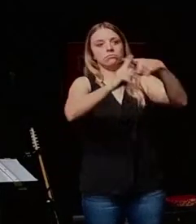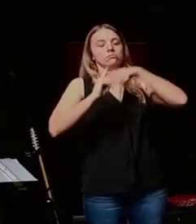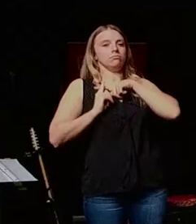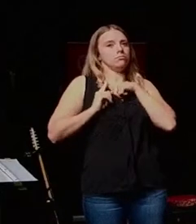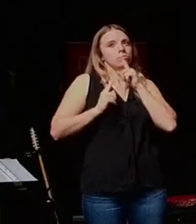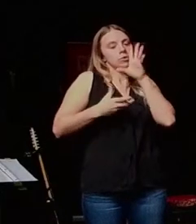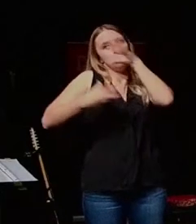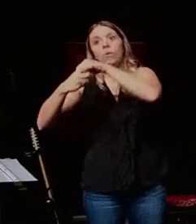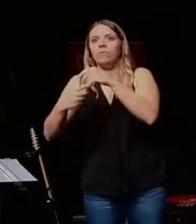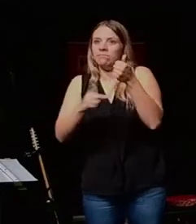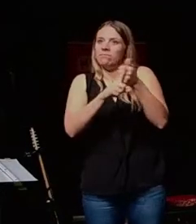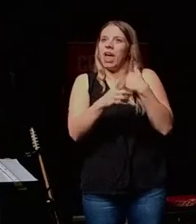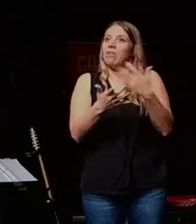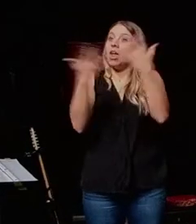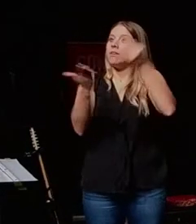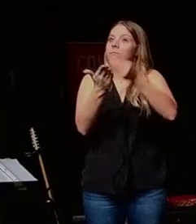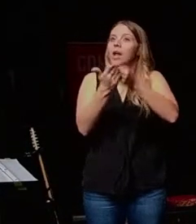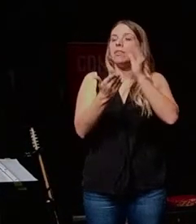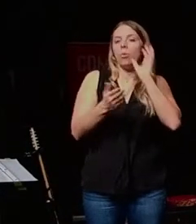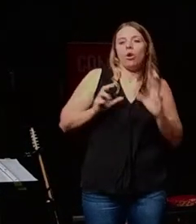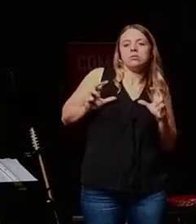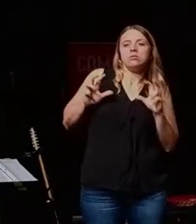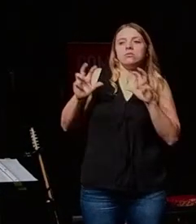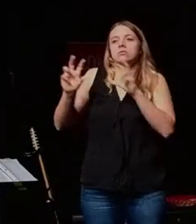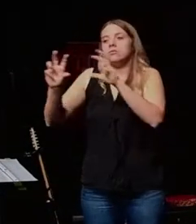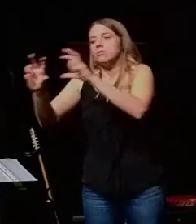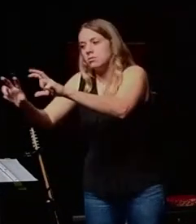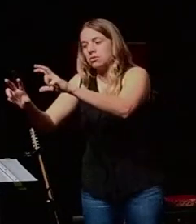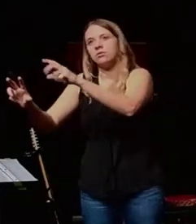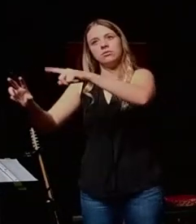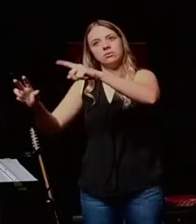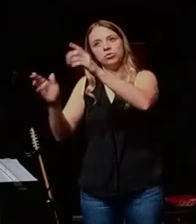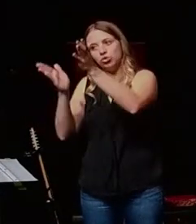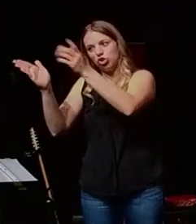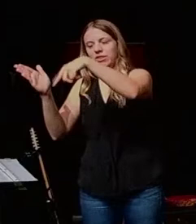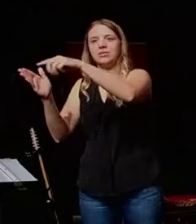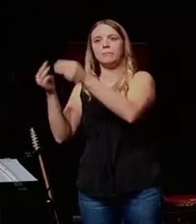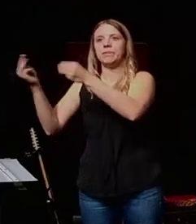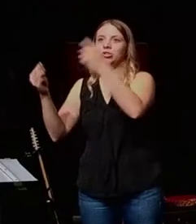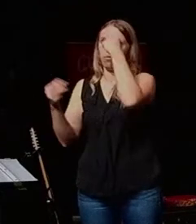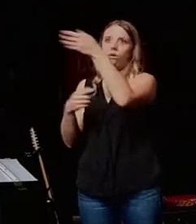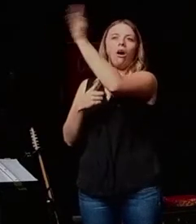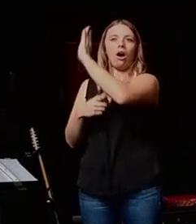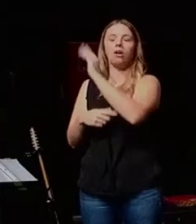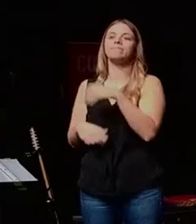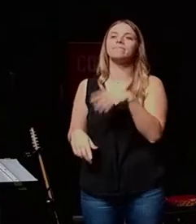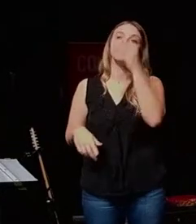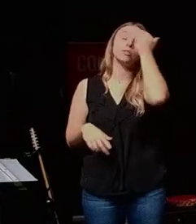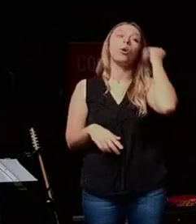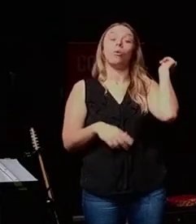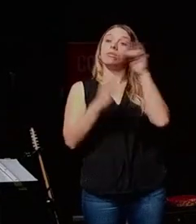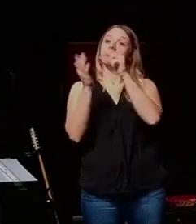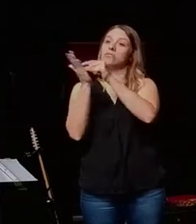with means or influence, they would put their means and their influence in service of the mission. So the language indicates